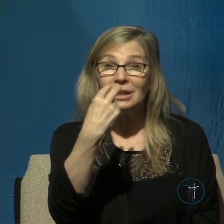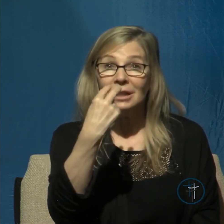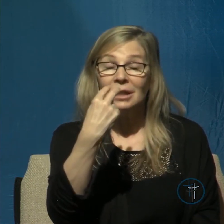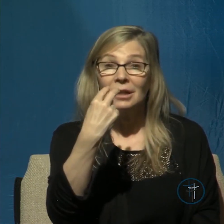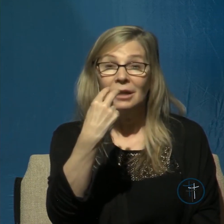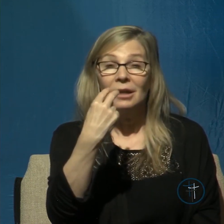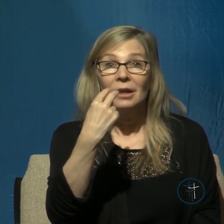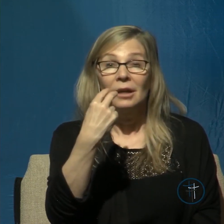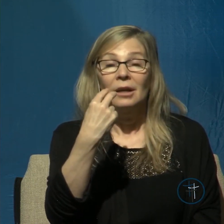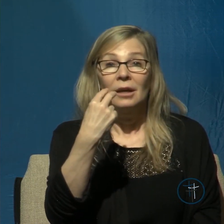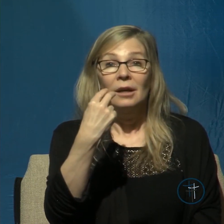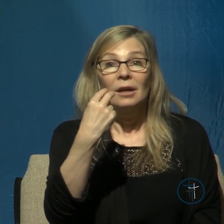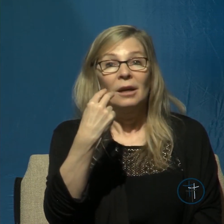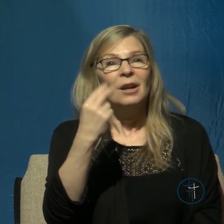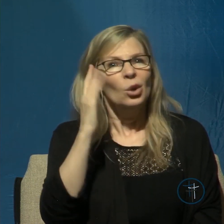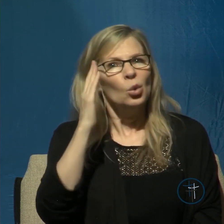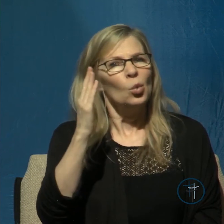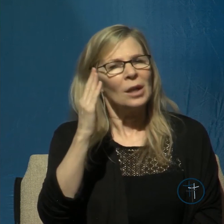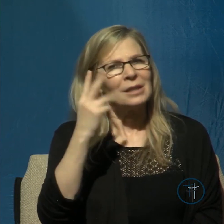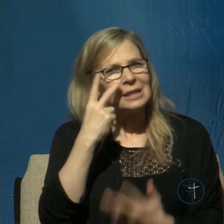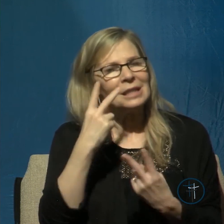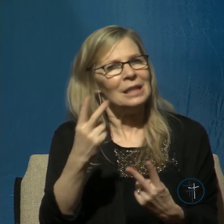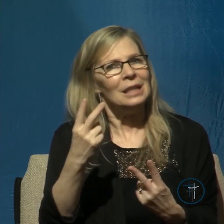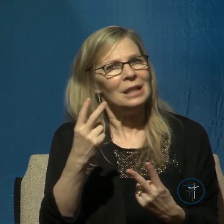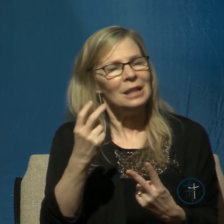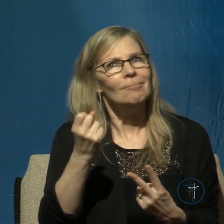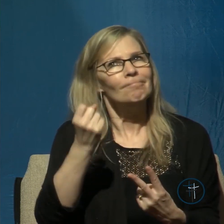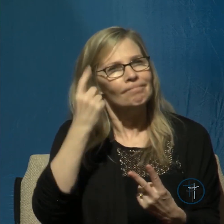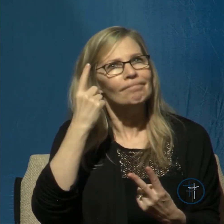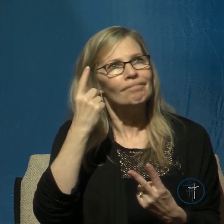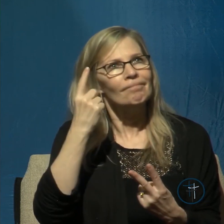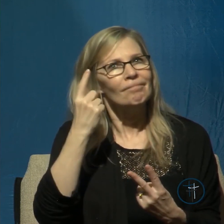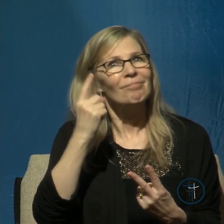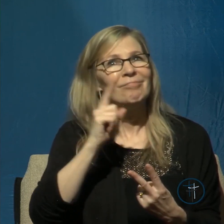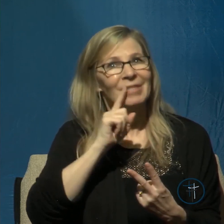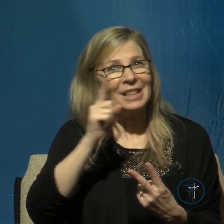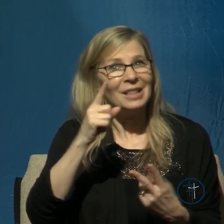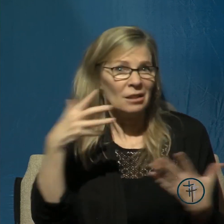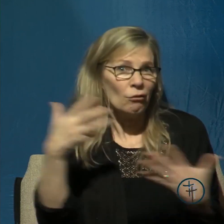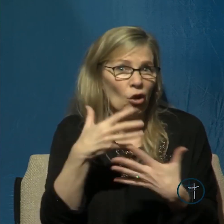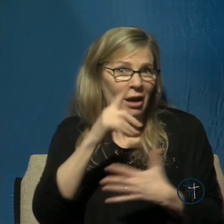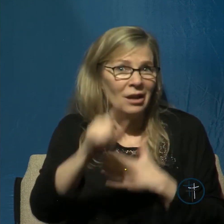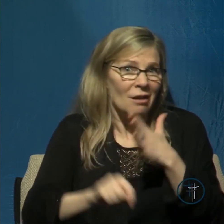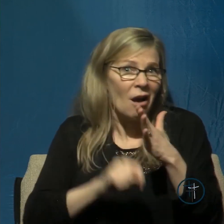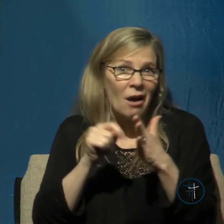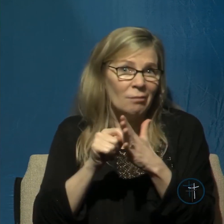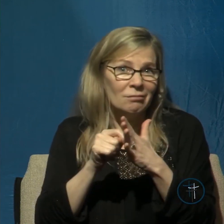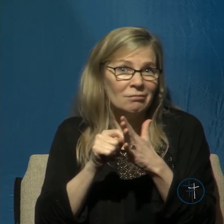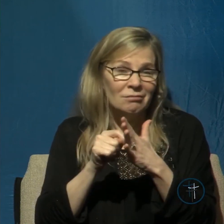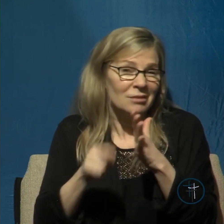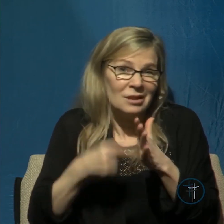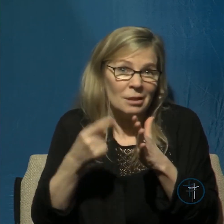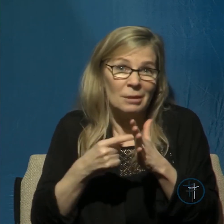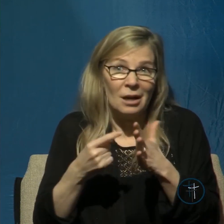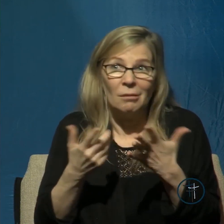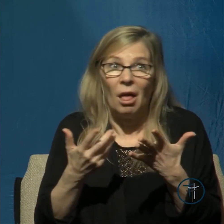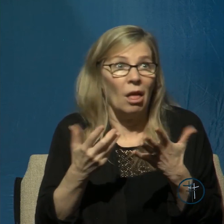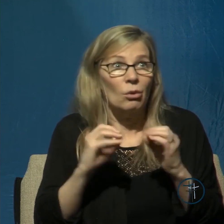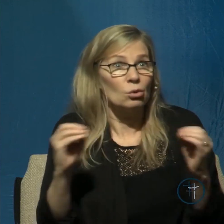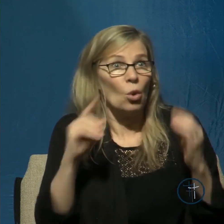that they will see that it is a frightening time and they have no hope except Christ I pray that you'll draw them